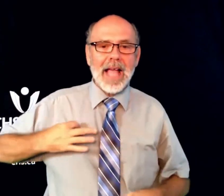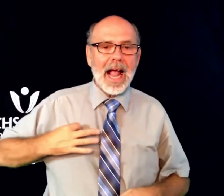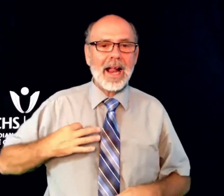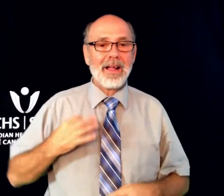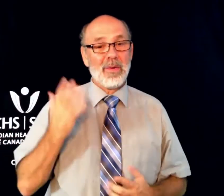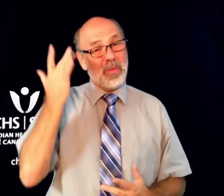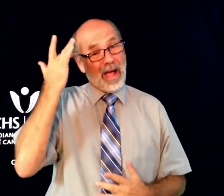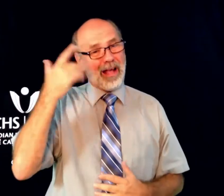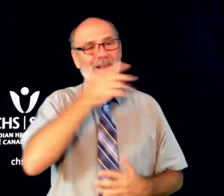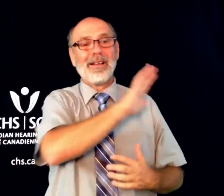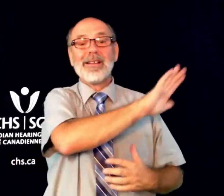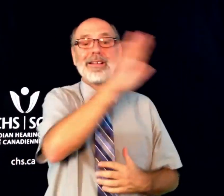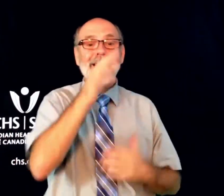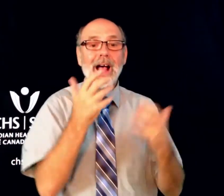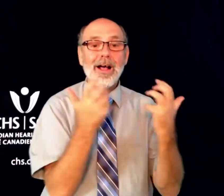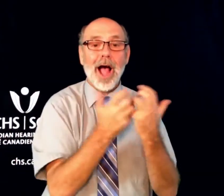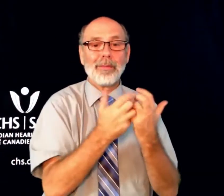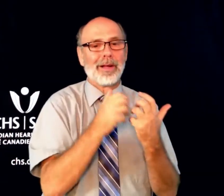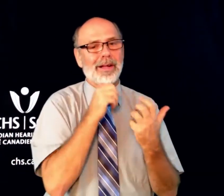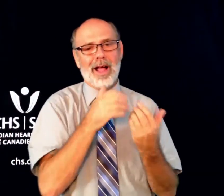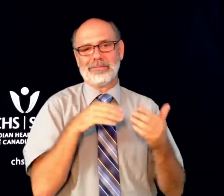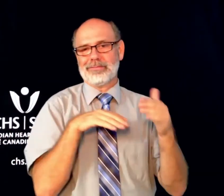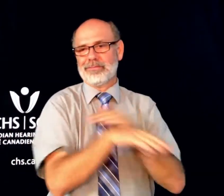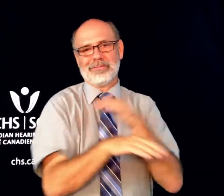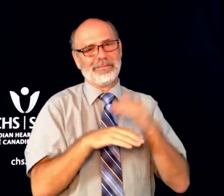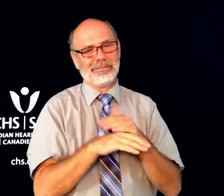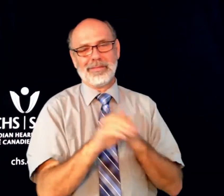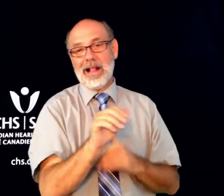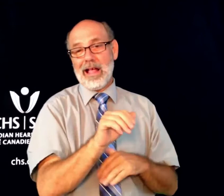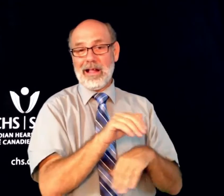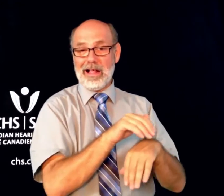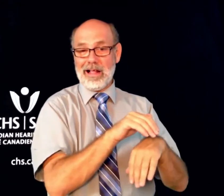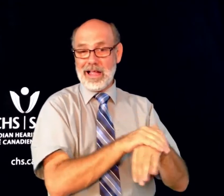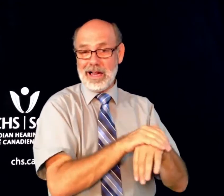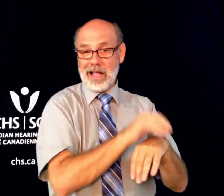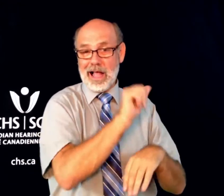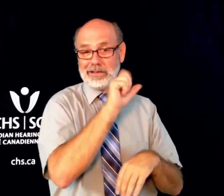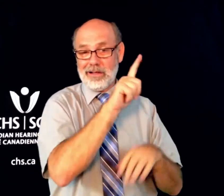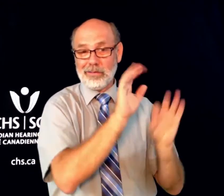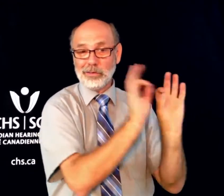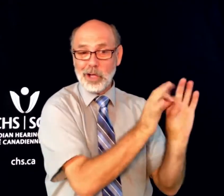candidates, or access debates, because the accommodation is not provided.